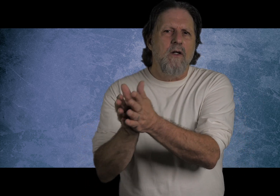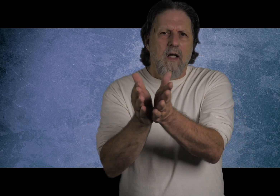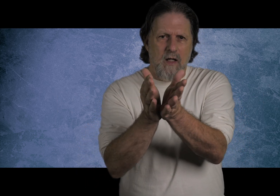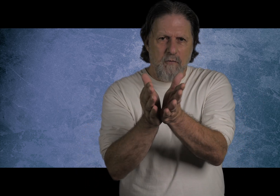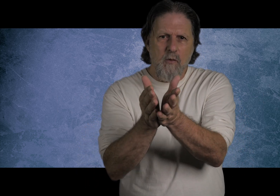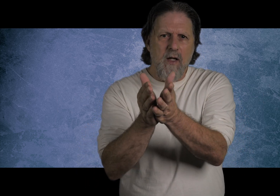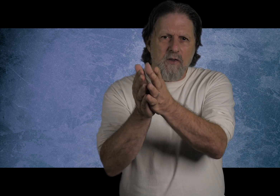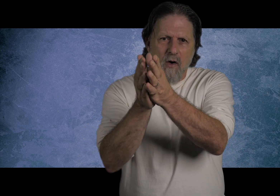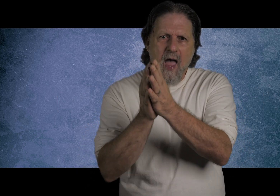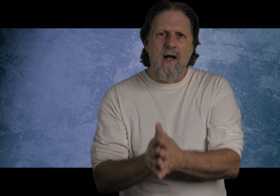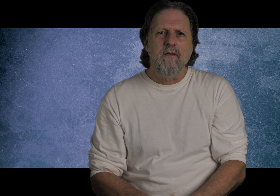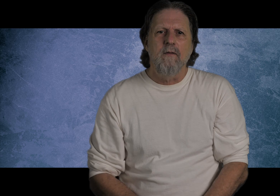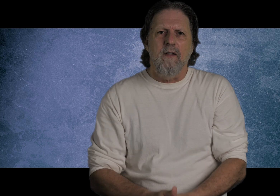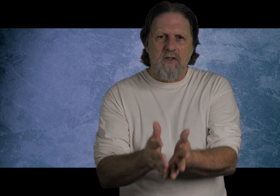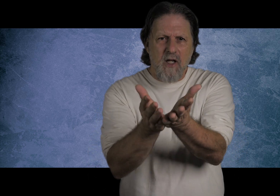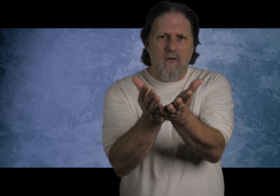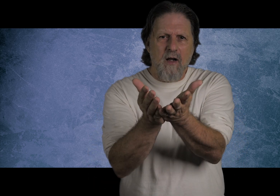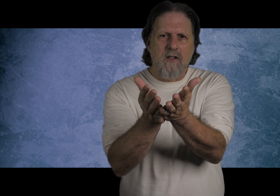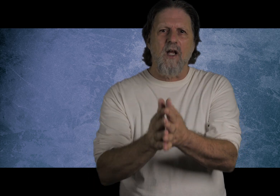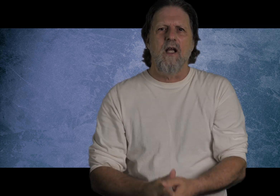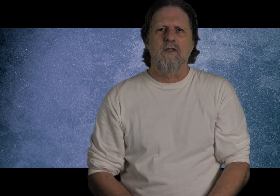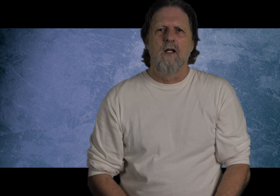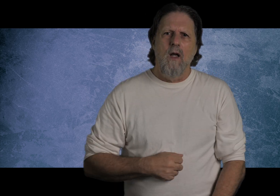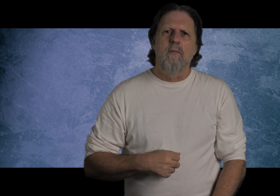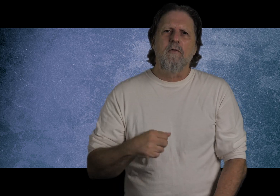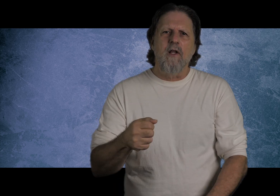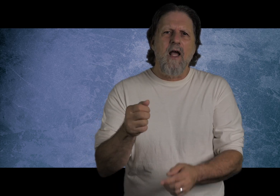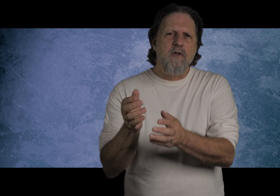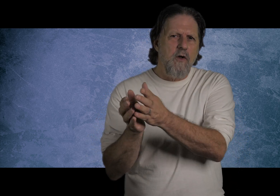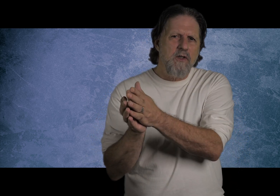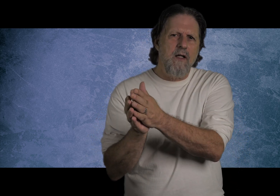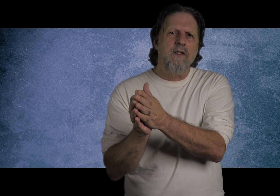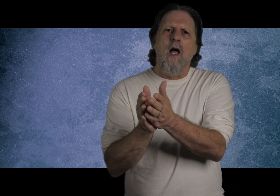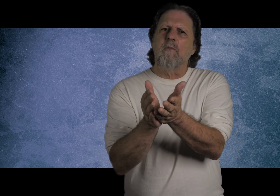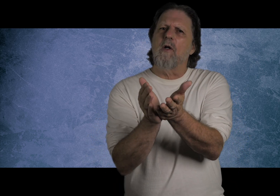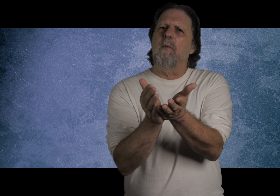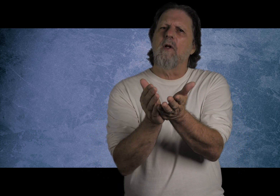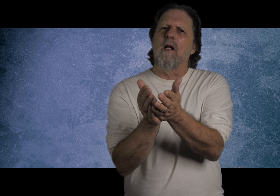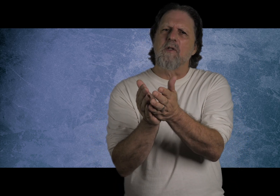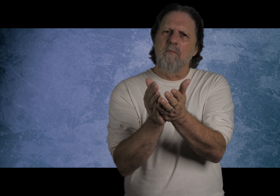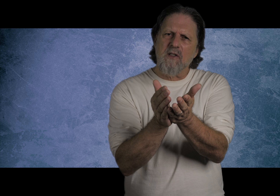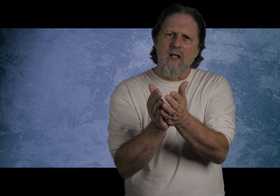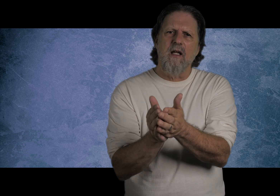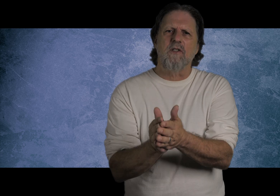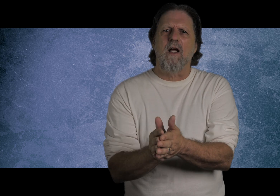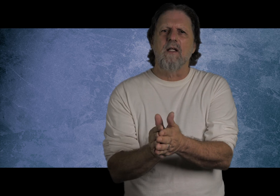in a few weeks. So hang on, stick around on Sundays. But for the next few Sundays, I'm going to be putting up some miscellaneous studies